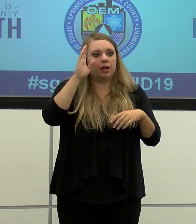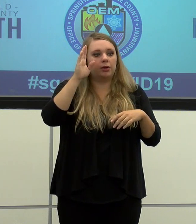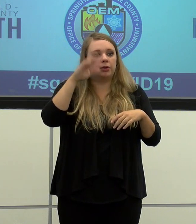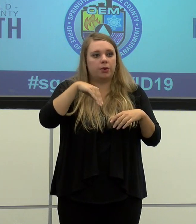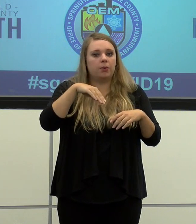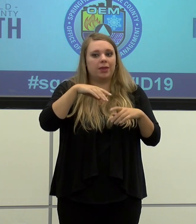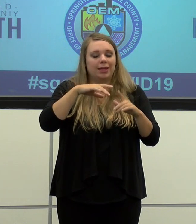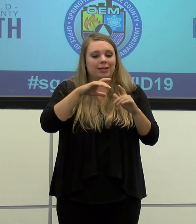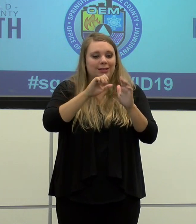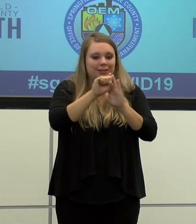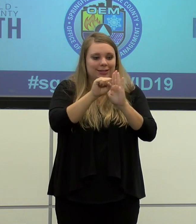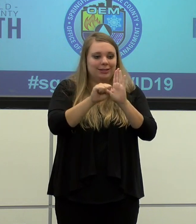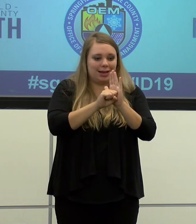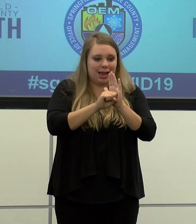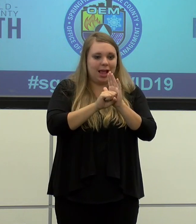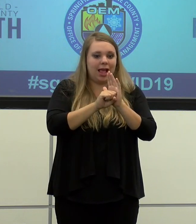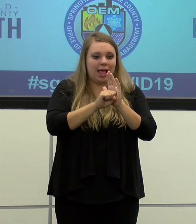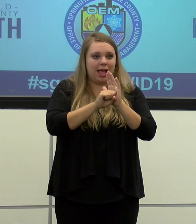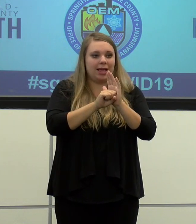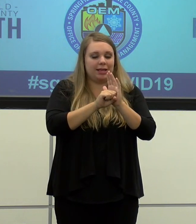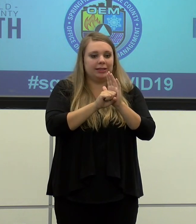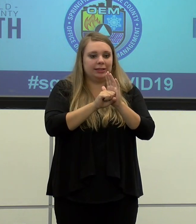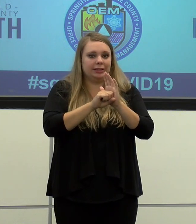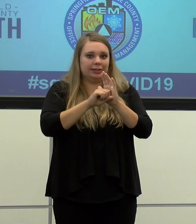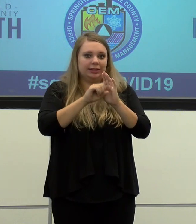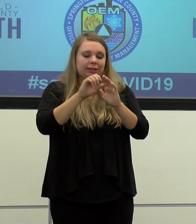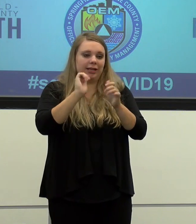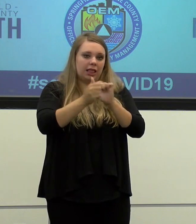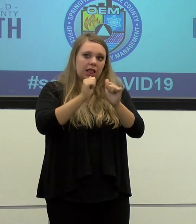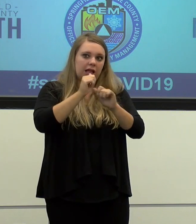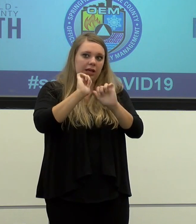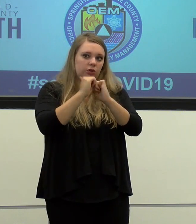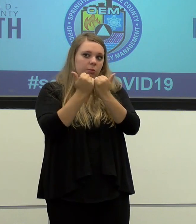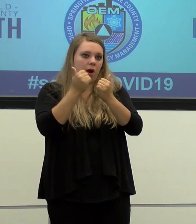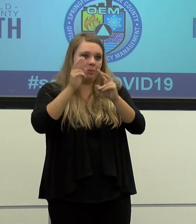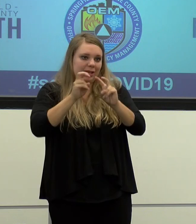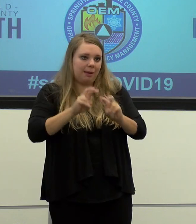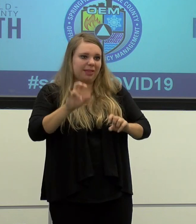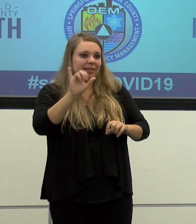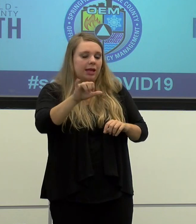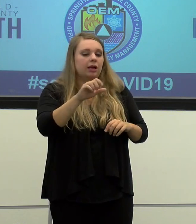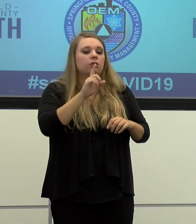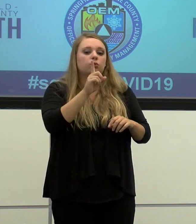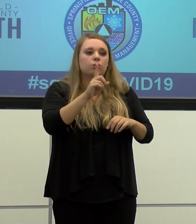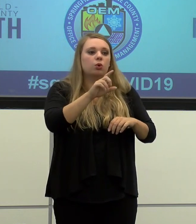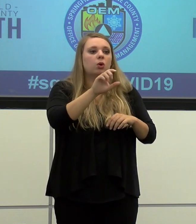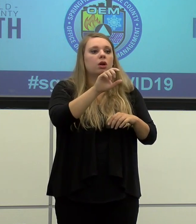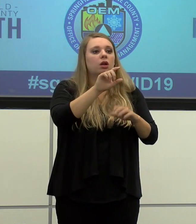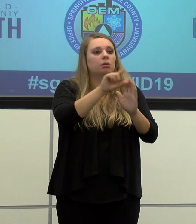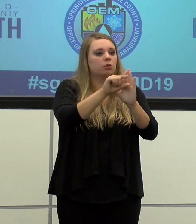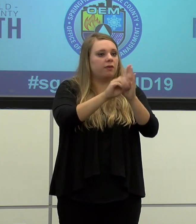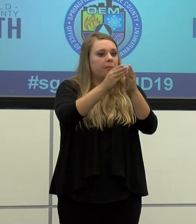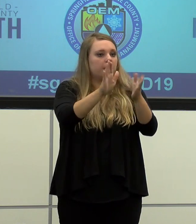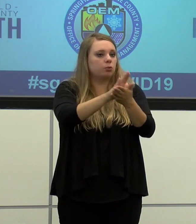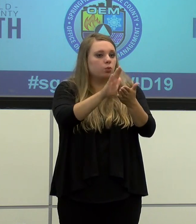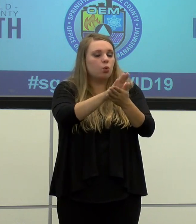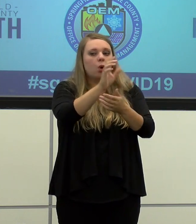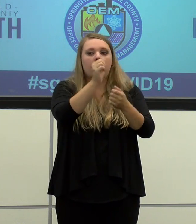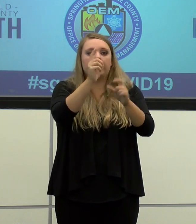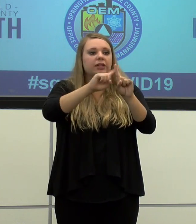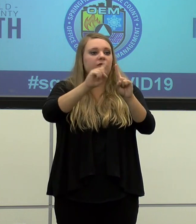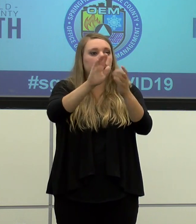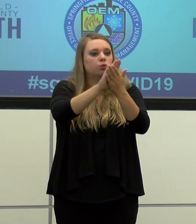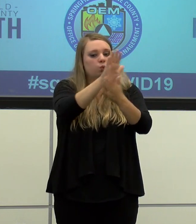state, uh, athletics association is looking at that and, and, uh, uh, certainly SPS and all of the region's schools, uh,